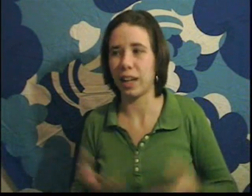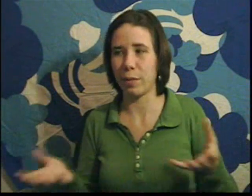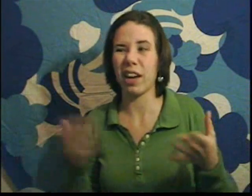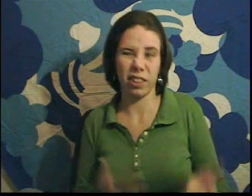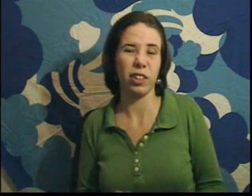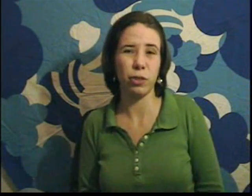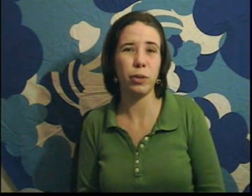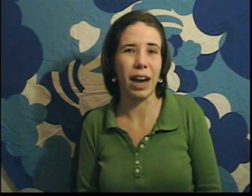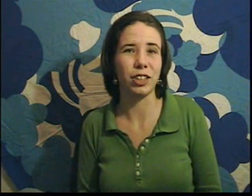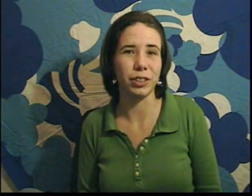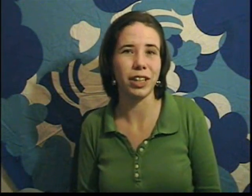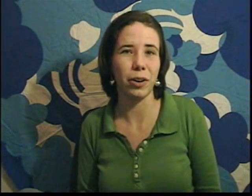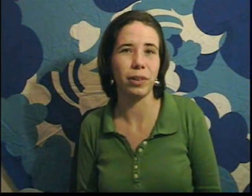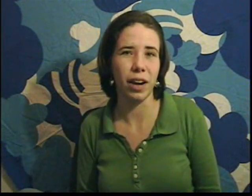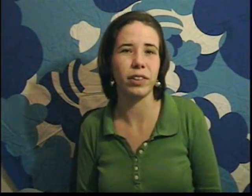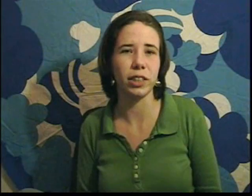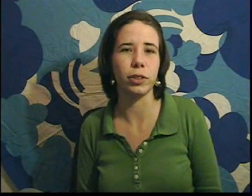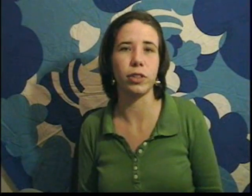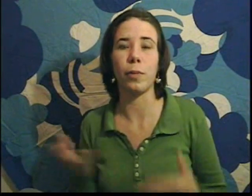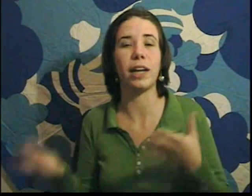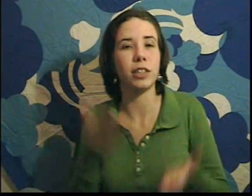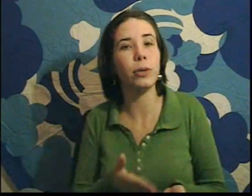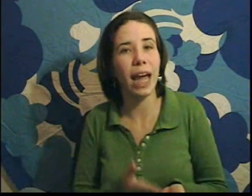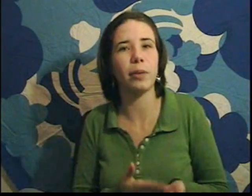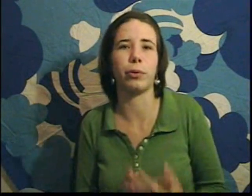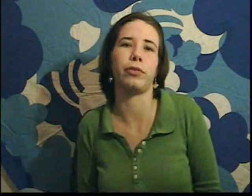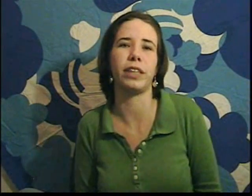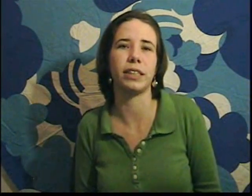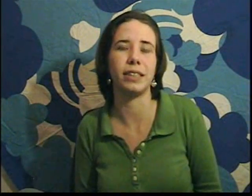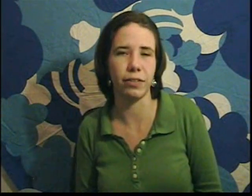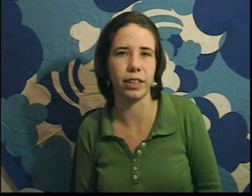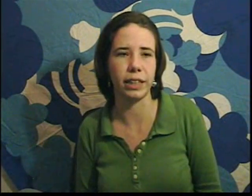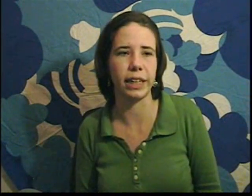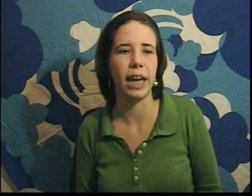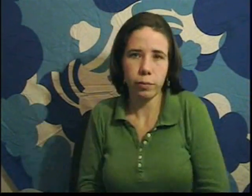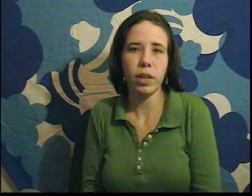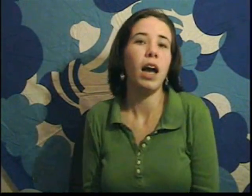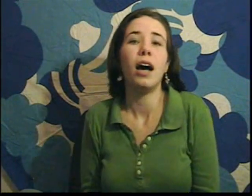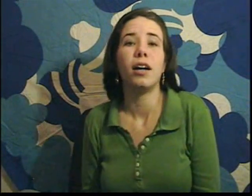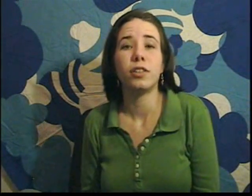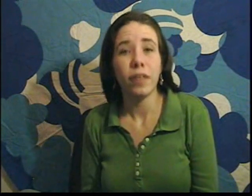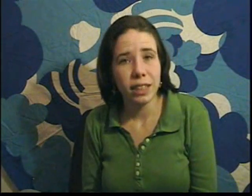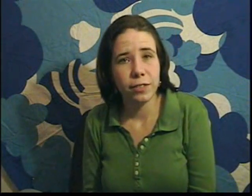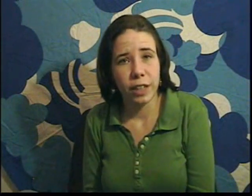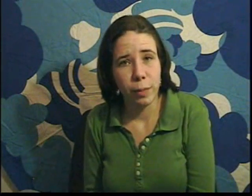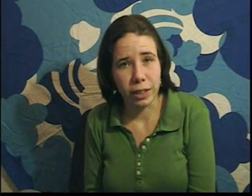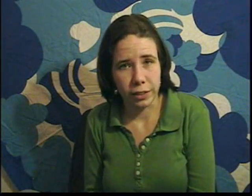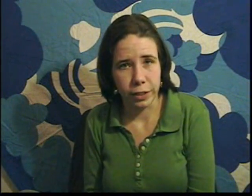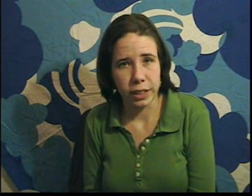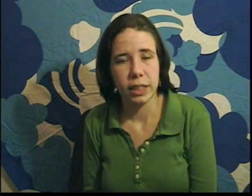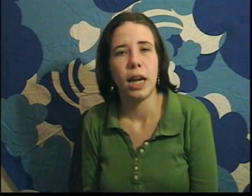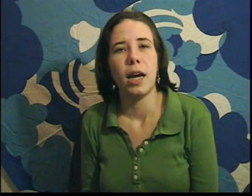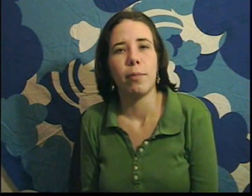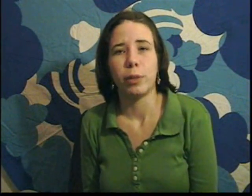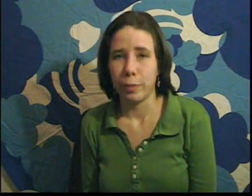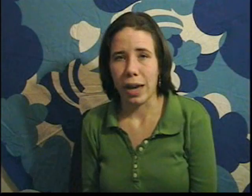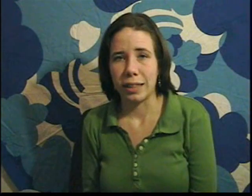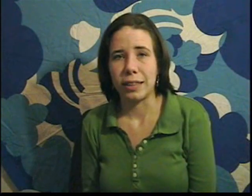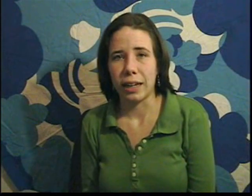it, in math, you do actually know everything there is to know about it. So you can prove things, definitely. So that's the fundamental difference between math and